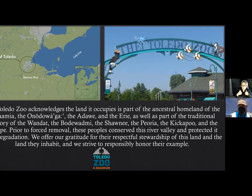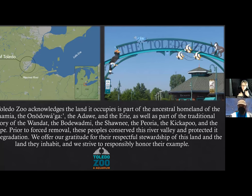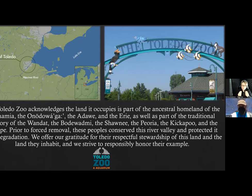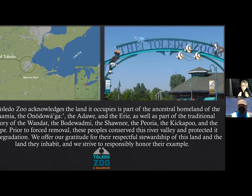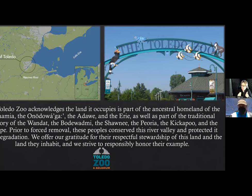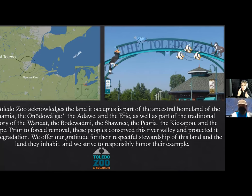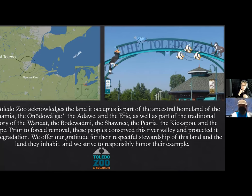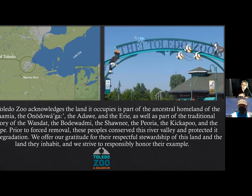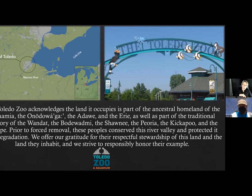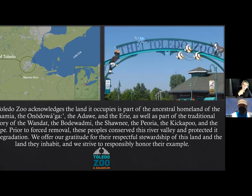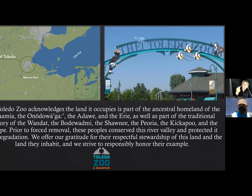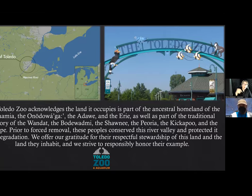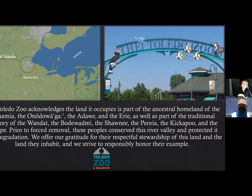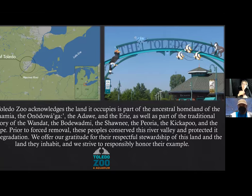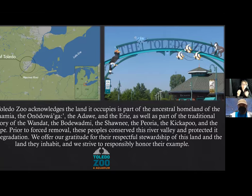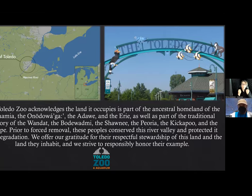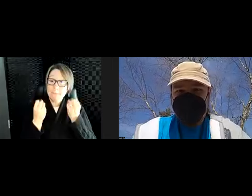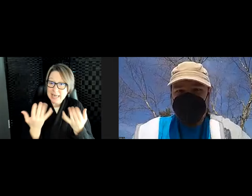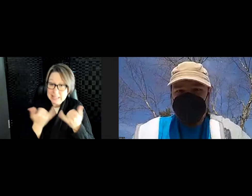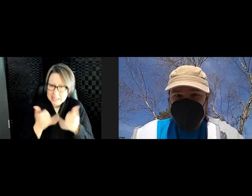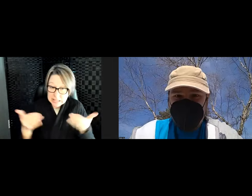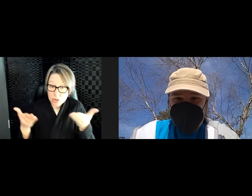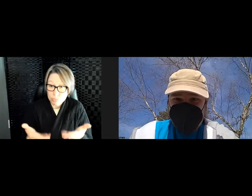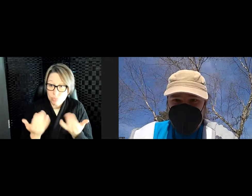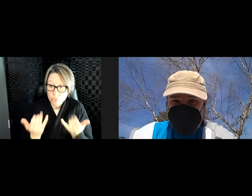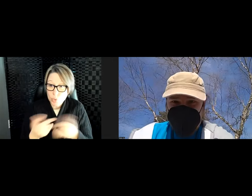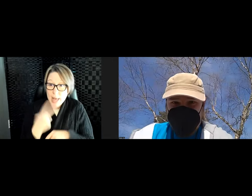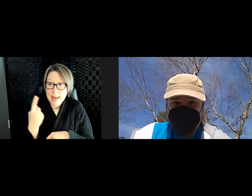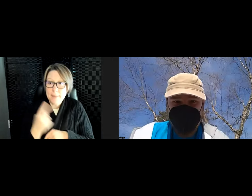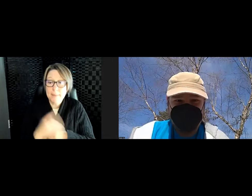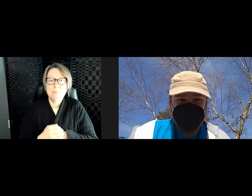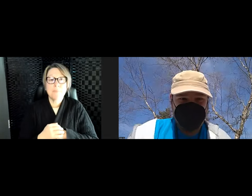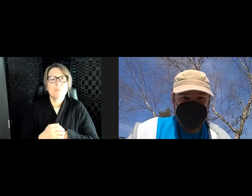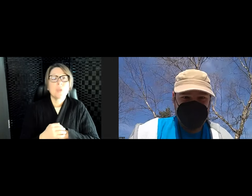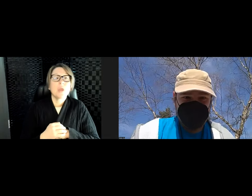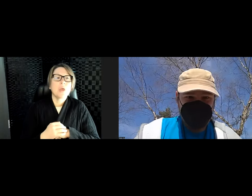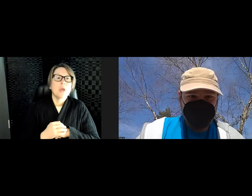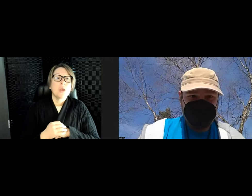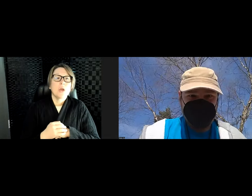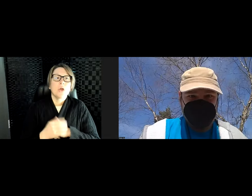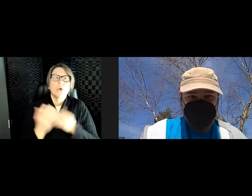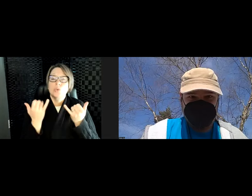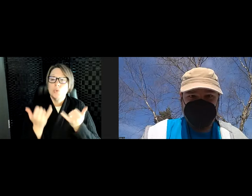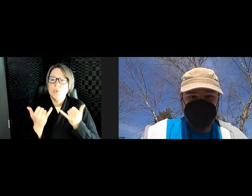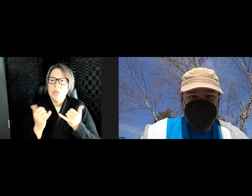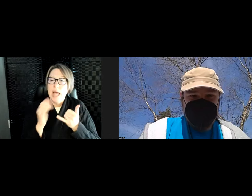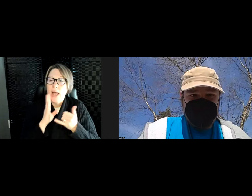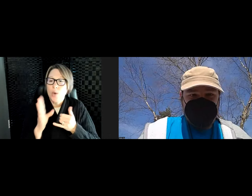live here as well. Today, we are going to talk about endangered species. An